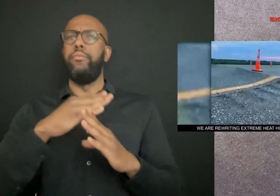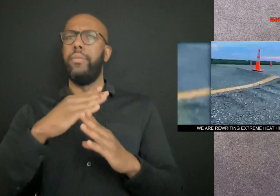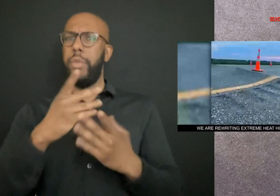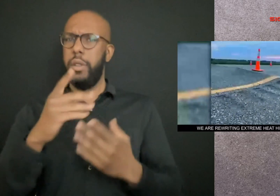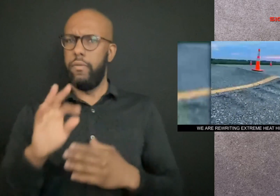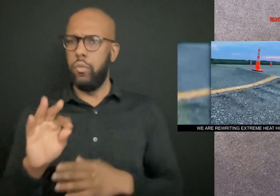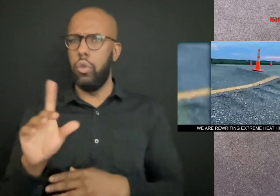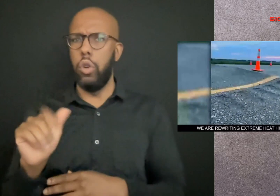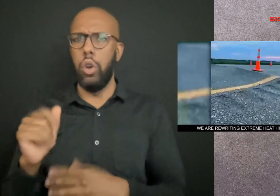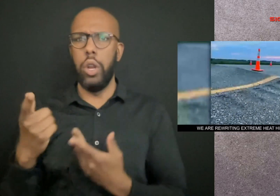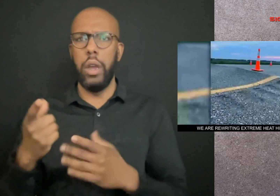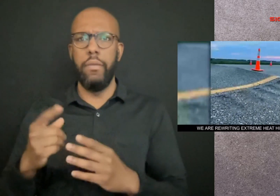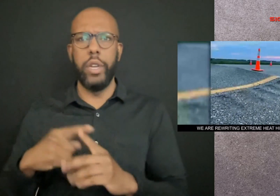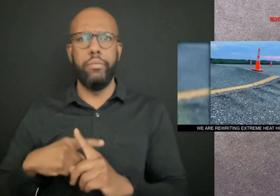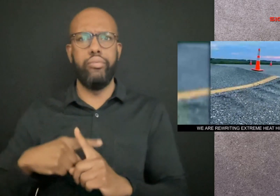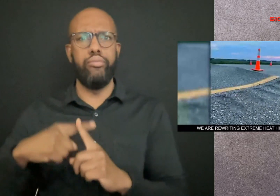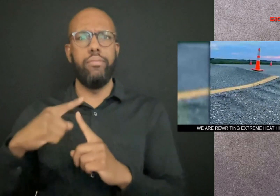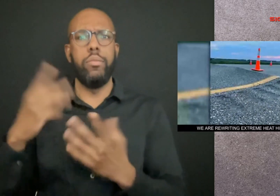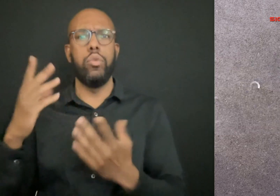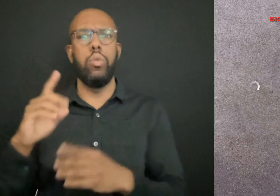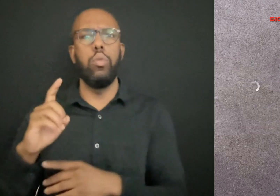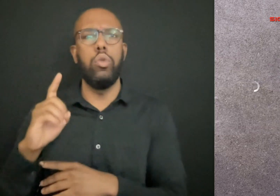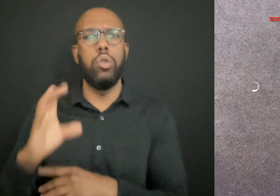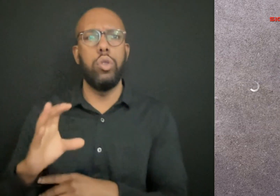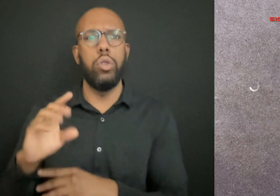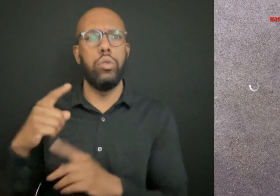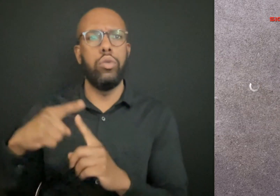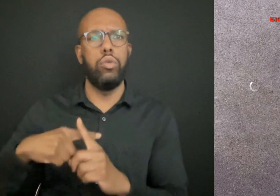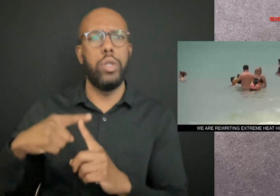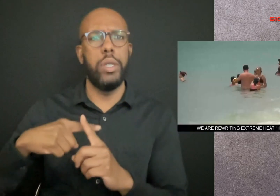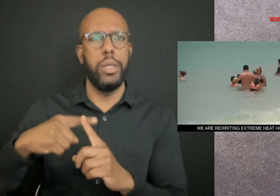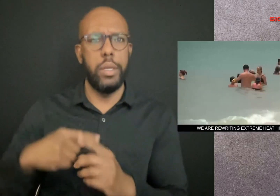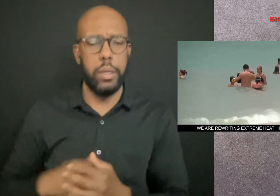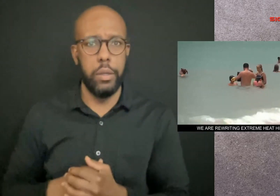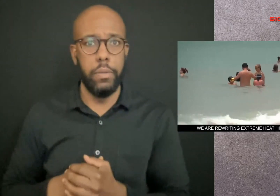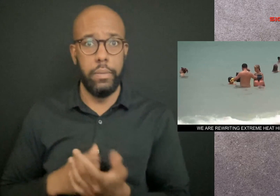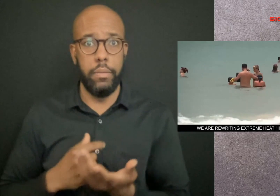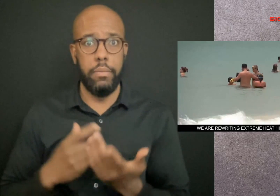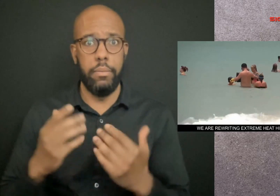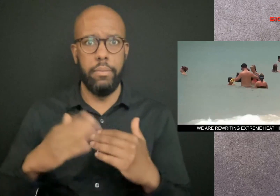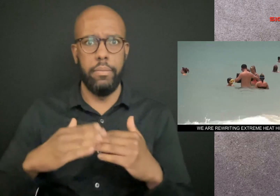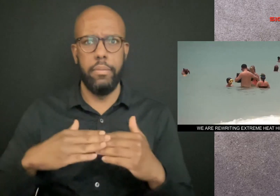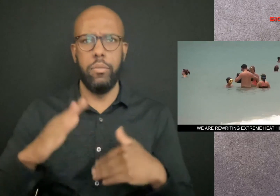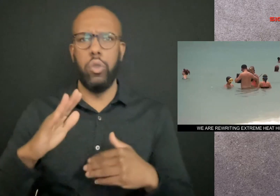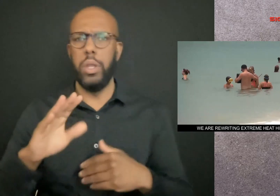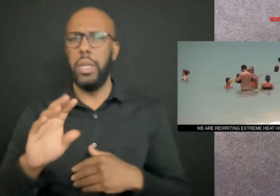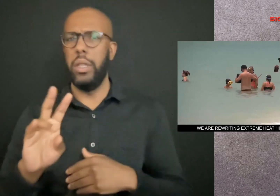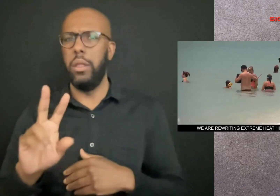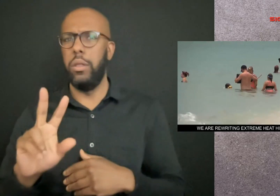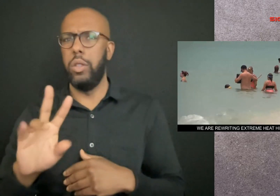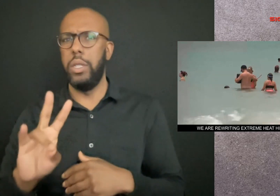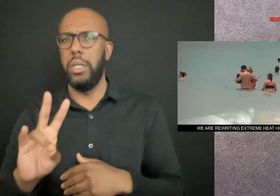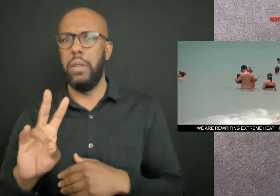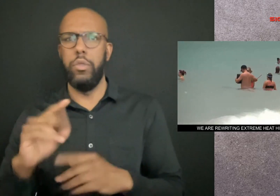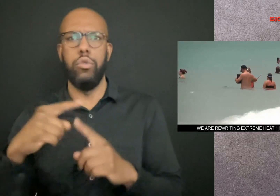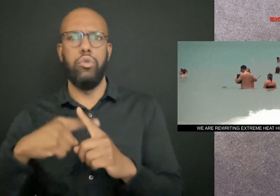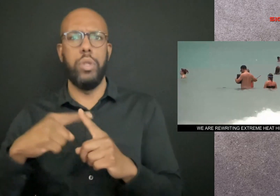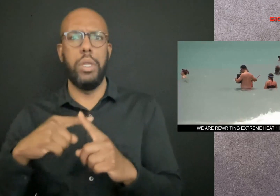The water temperature around Florida has risen above 100 degrees Fahrenheit. That's more than